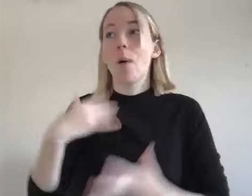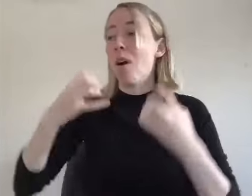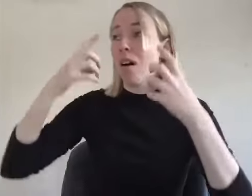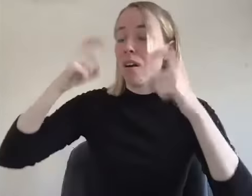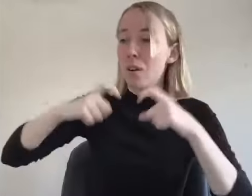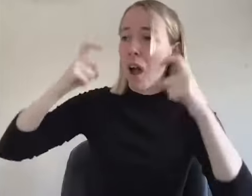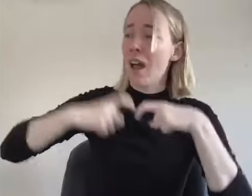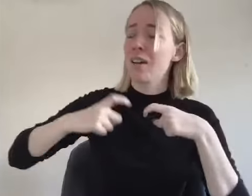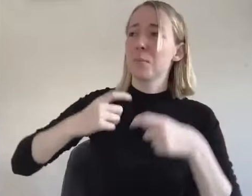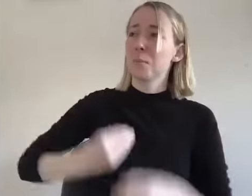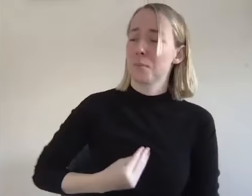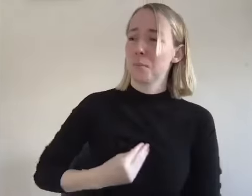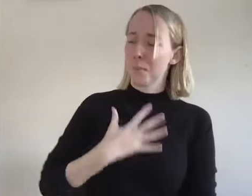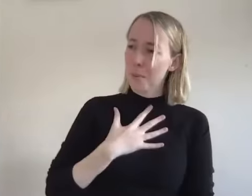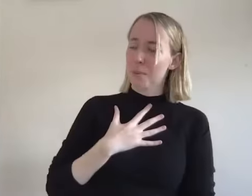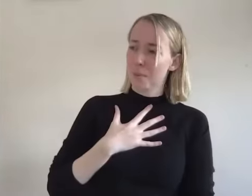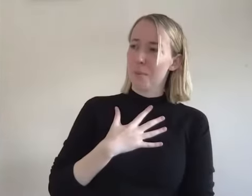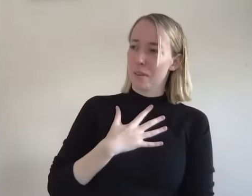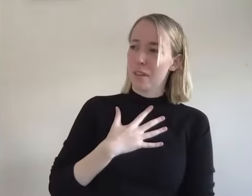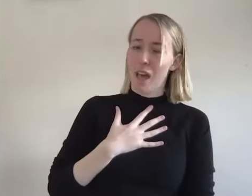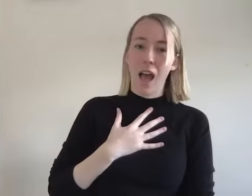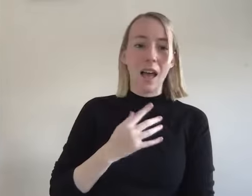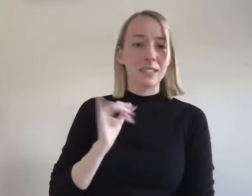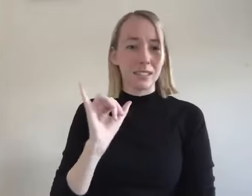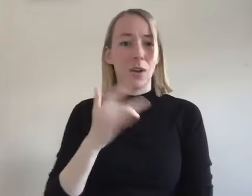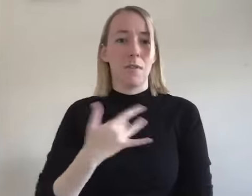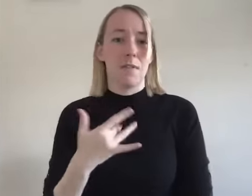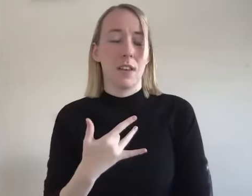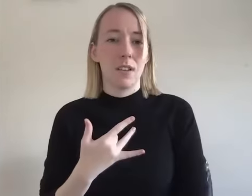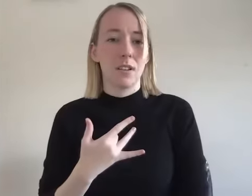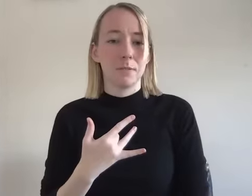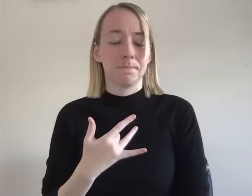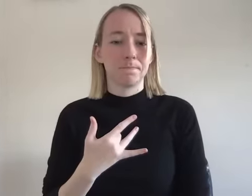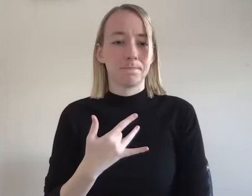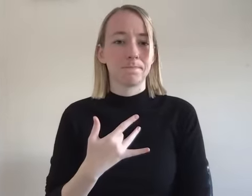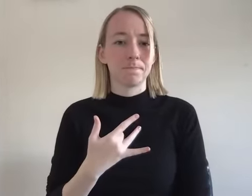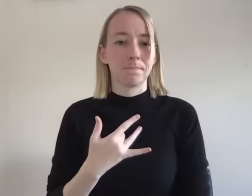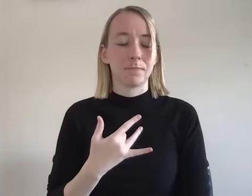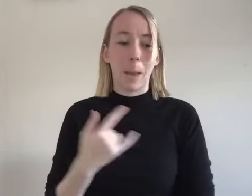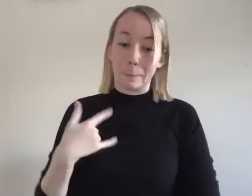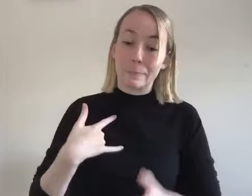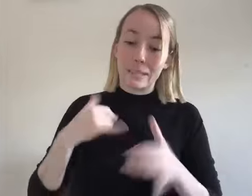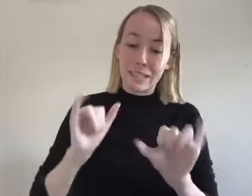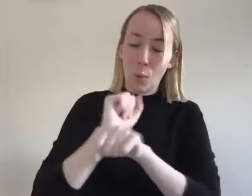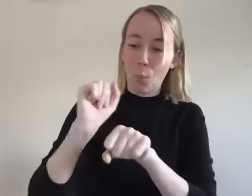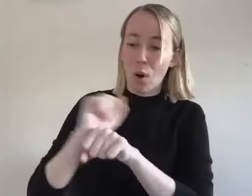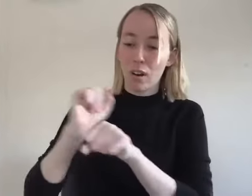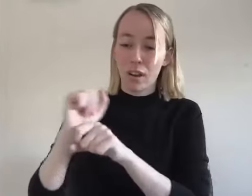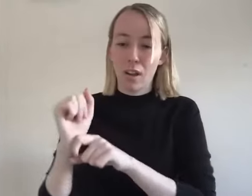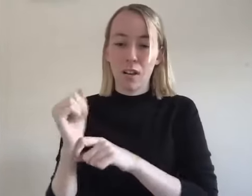i like want to cry like every time i see that because um i still feel like i still feel that and i am i'm still working on